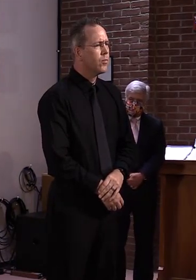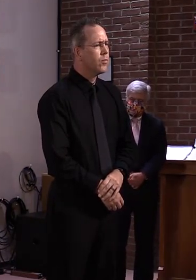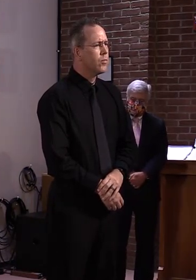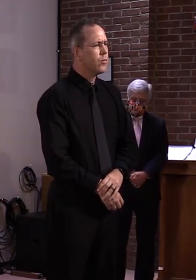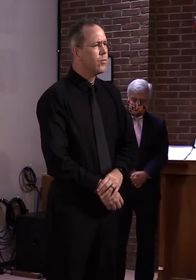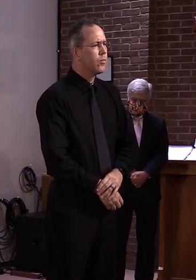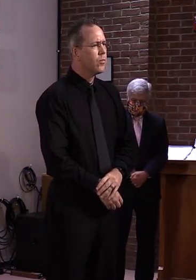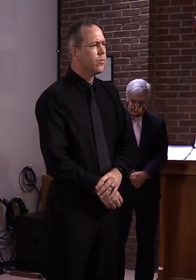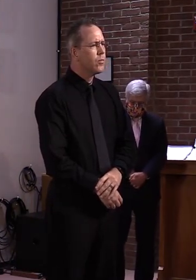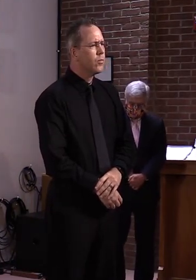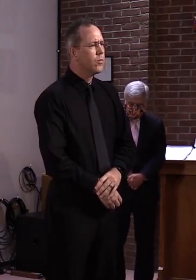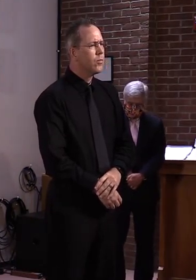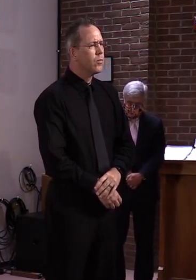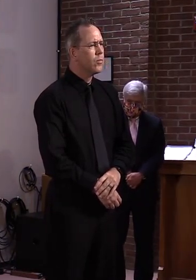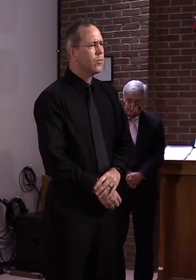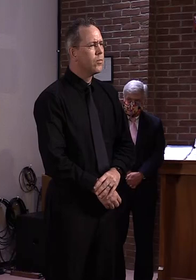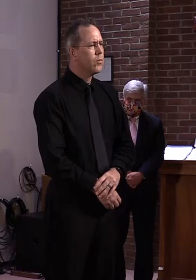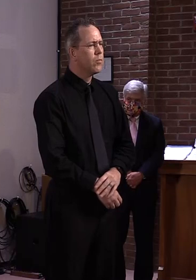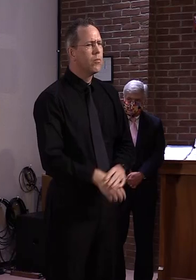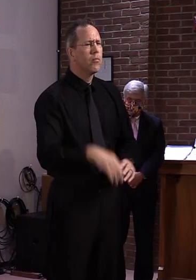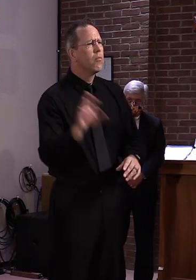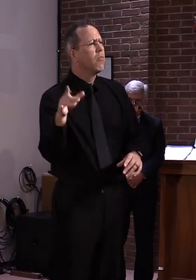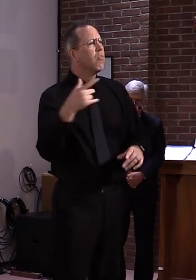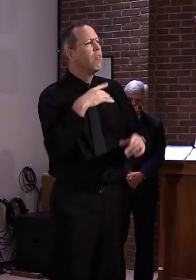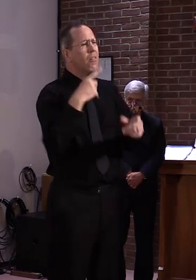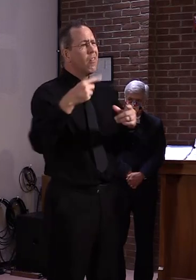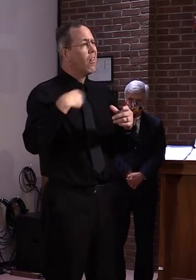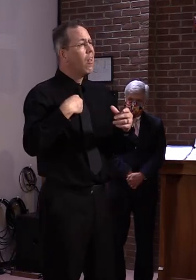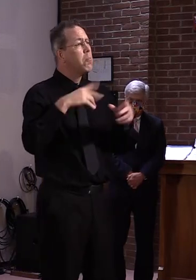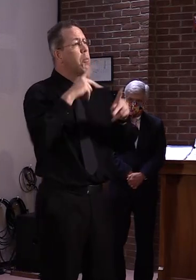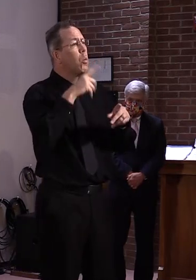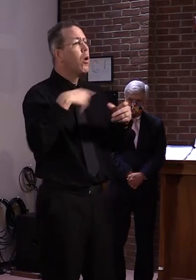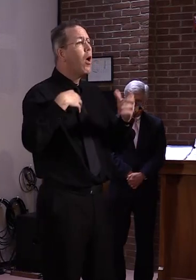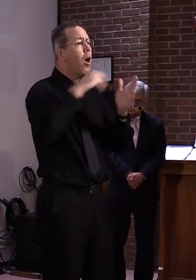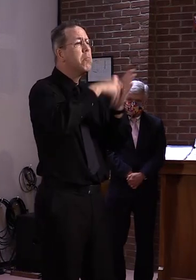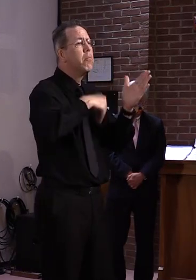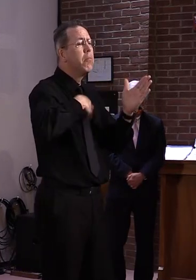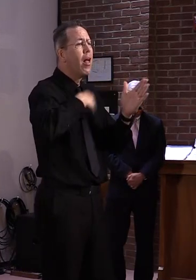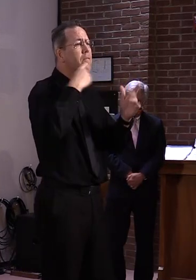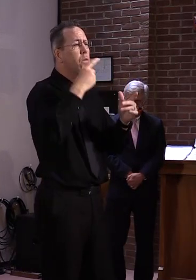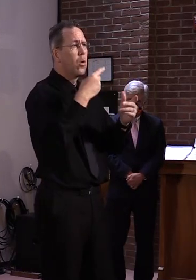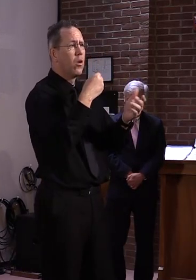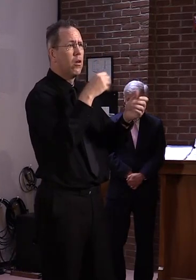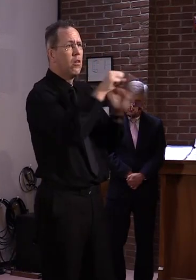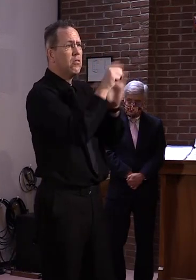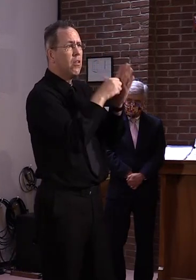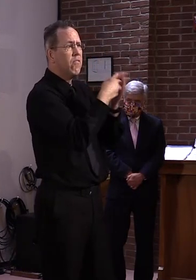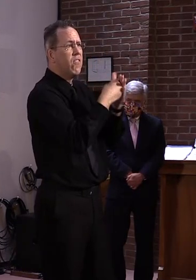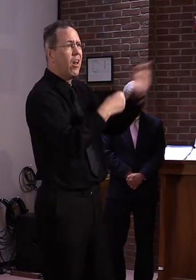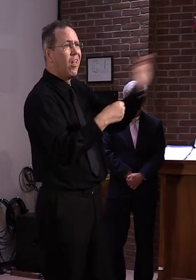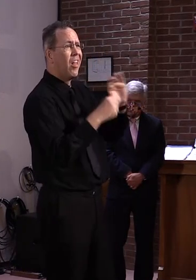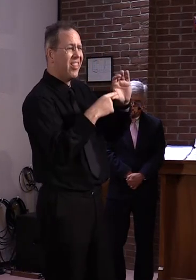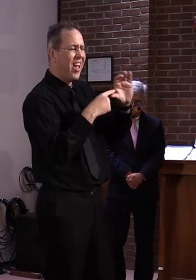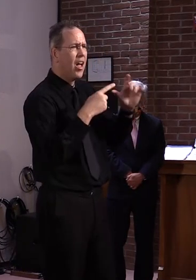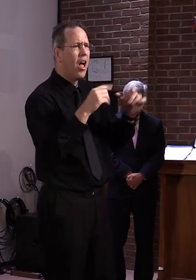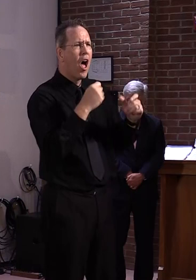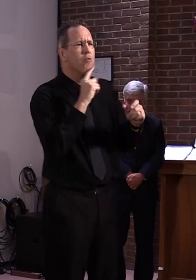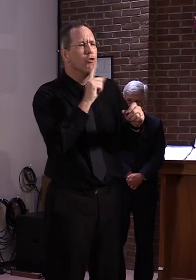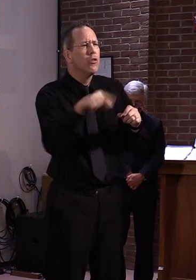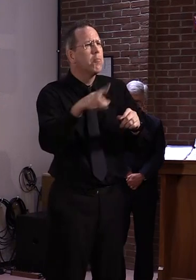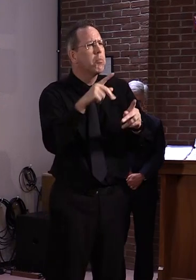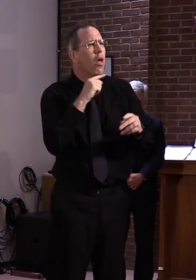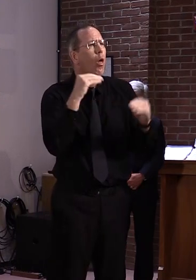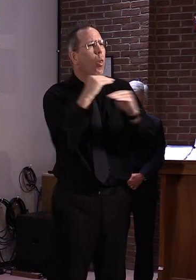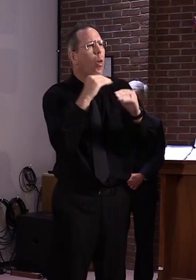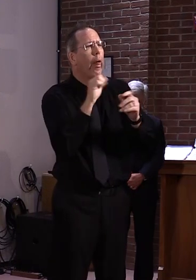waste or abuse within its own? Yes, there will be a unique identifier. So, applicants will